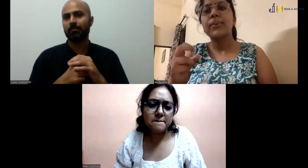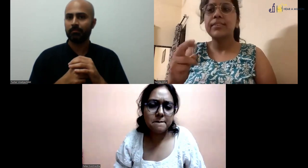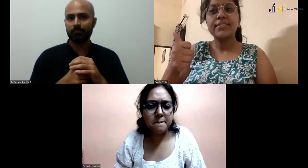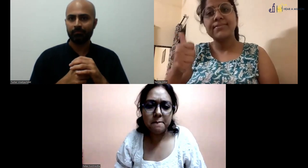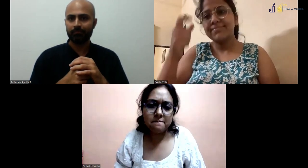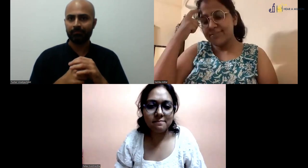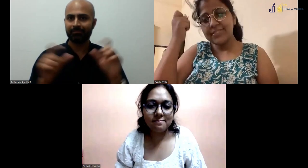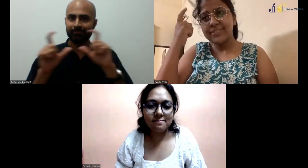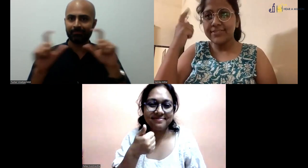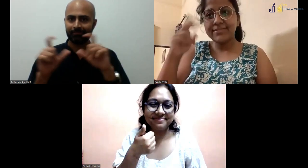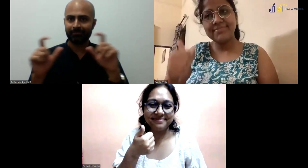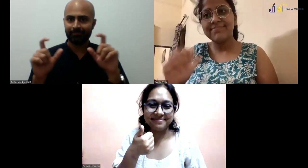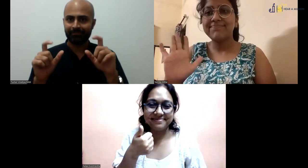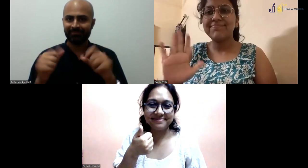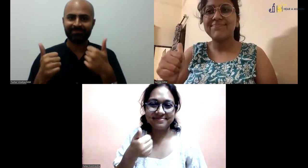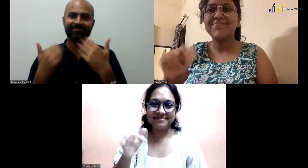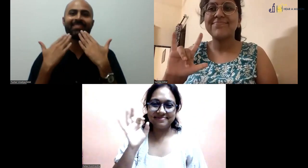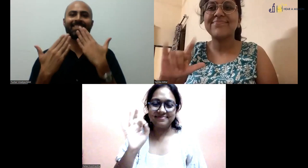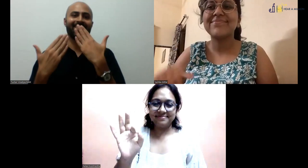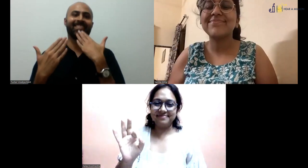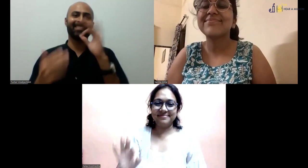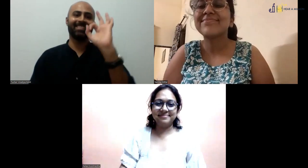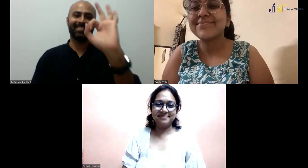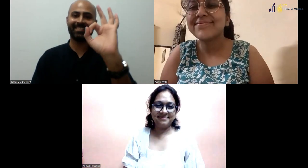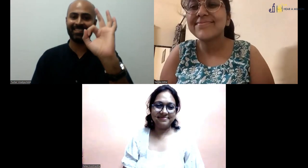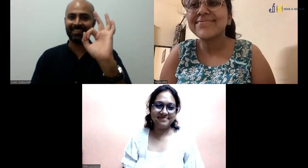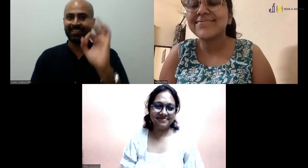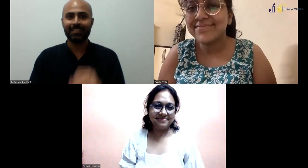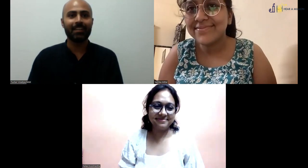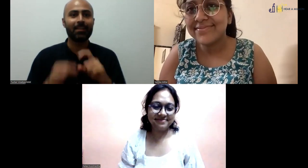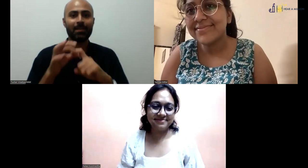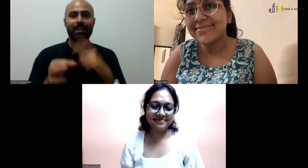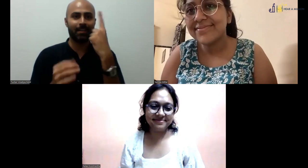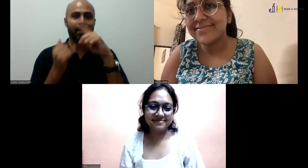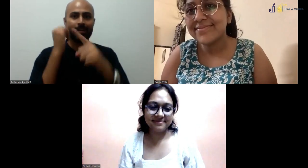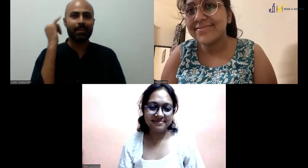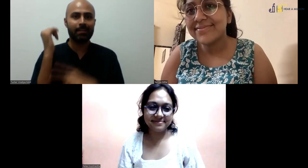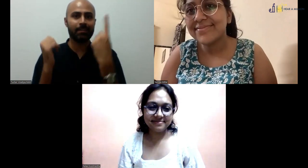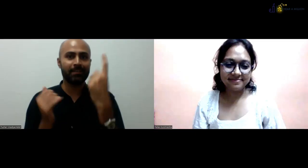more than 42 years, we can also apply. Okay. My question is clear. you.